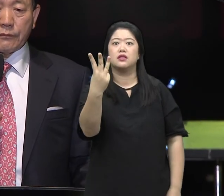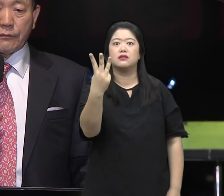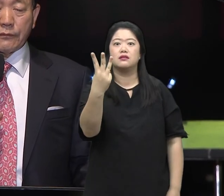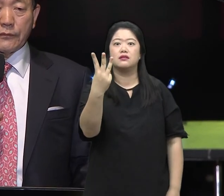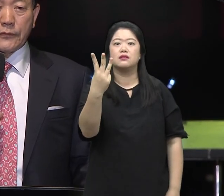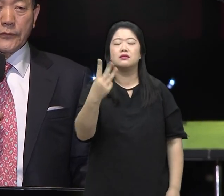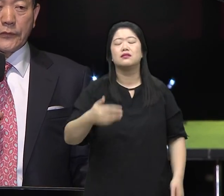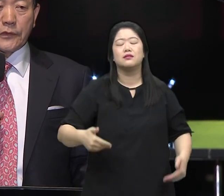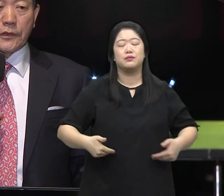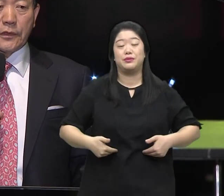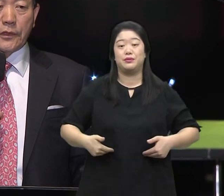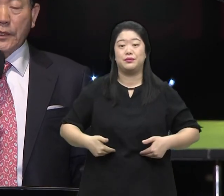things